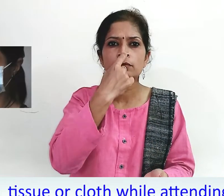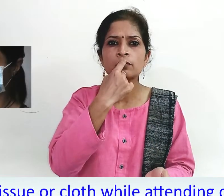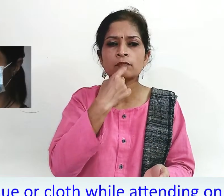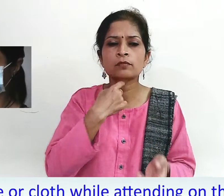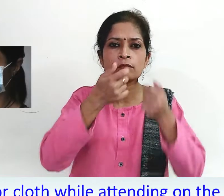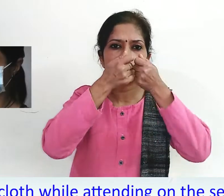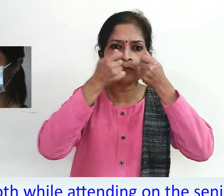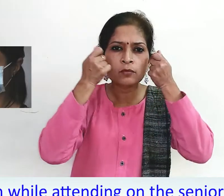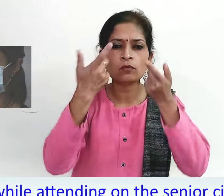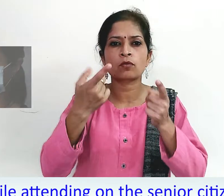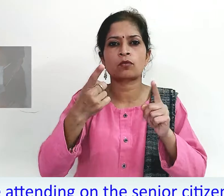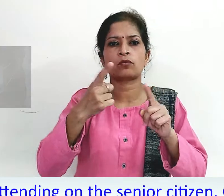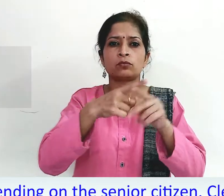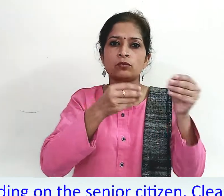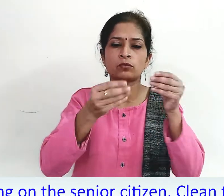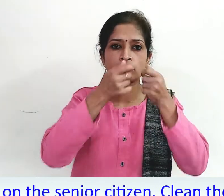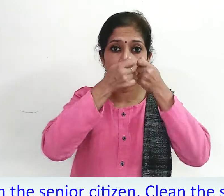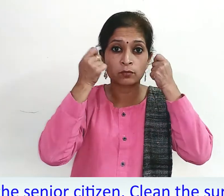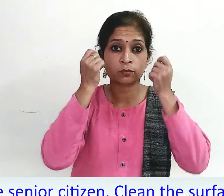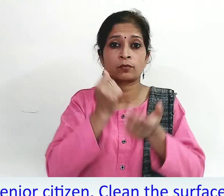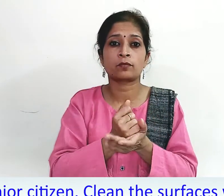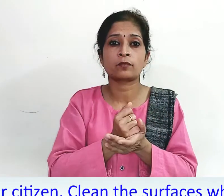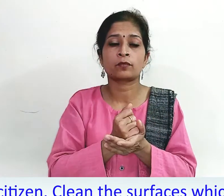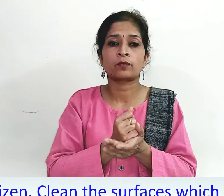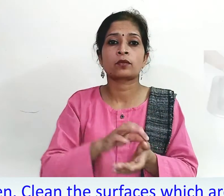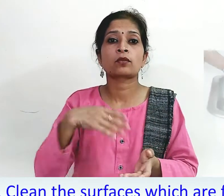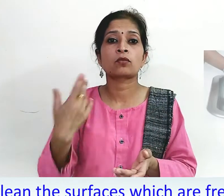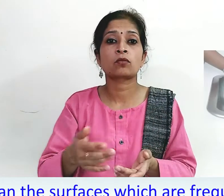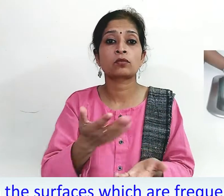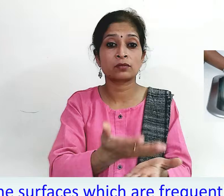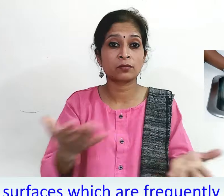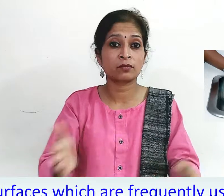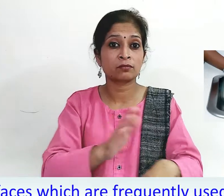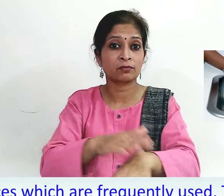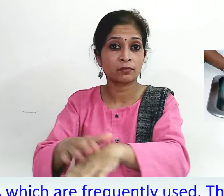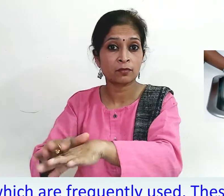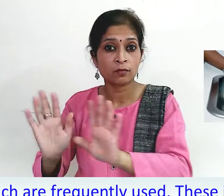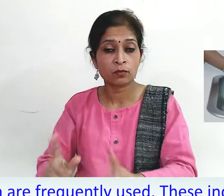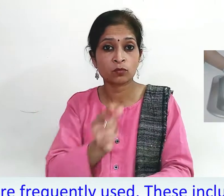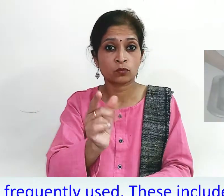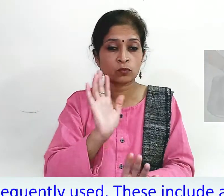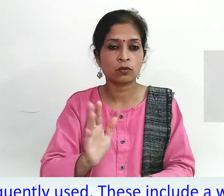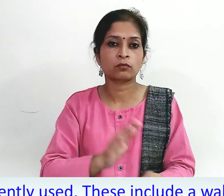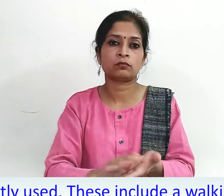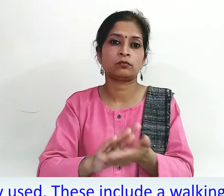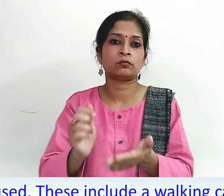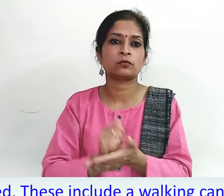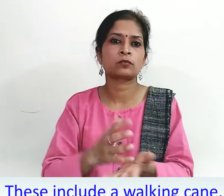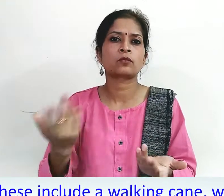cloth while attending on the senior citizen. Clean the surfaces which are frequently used. These include a